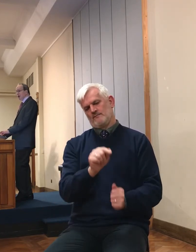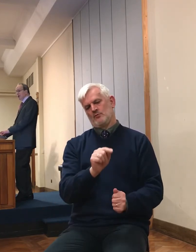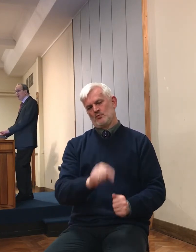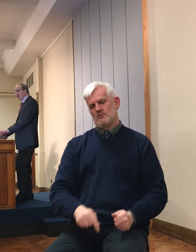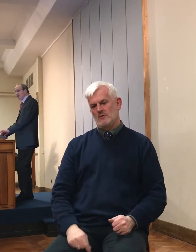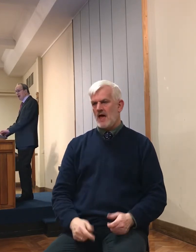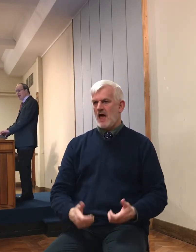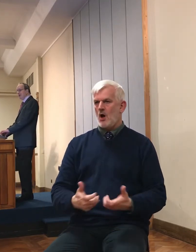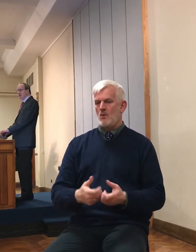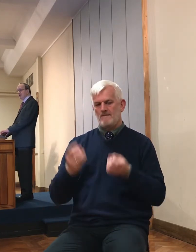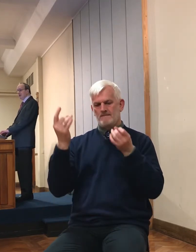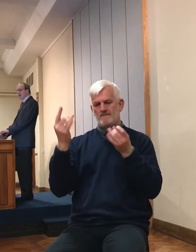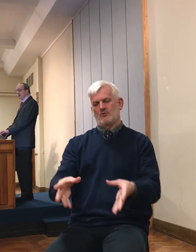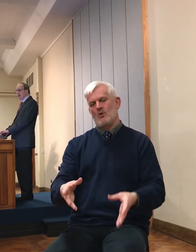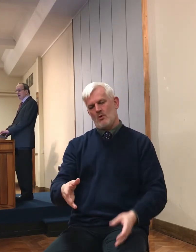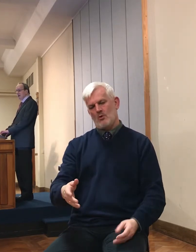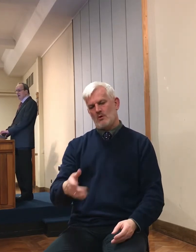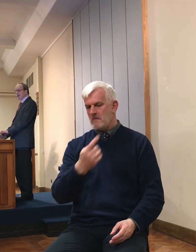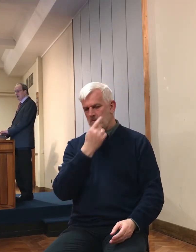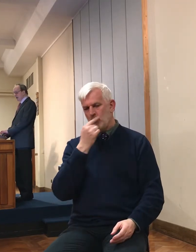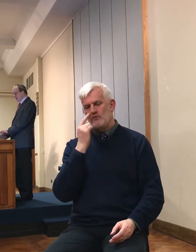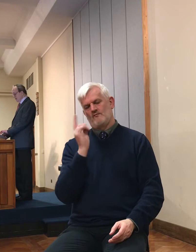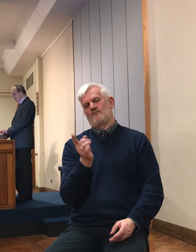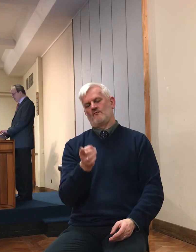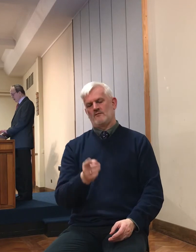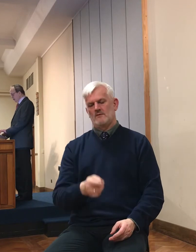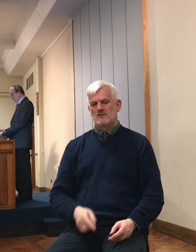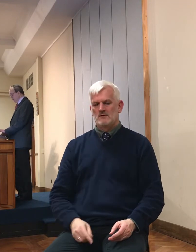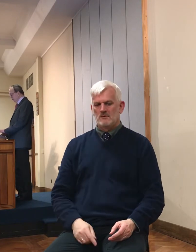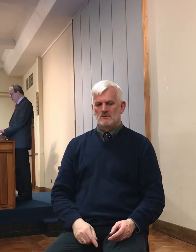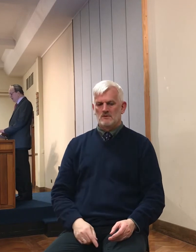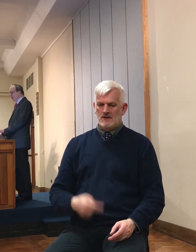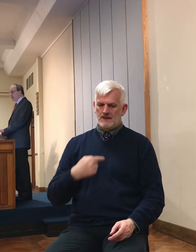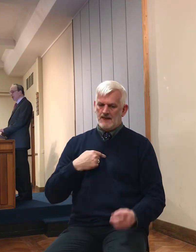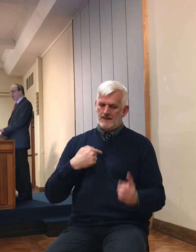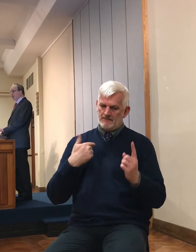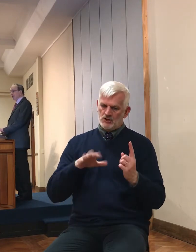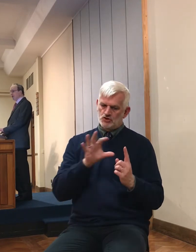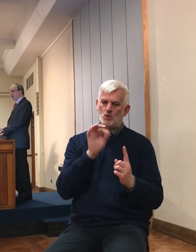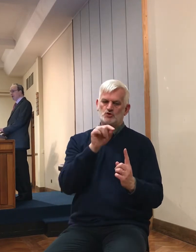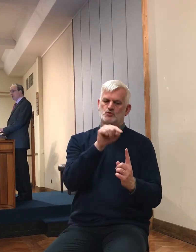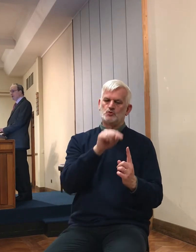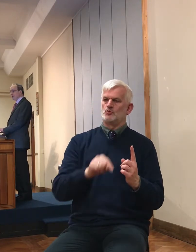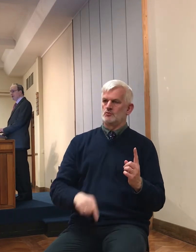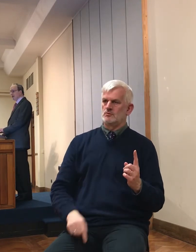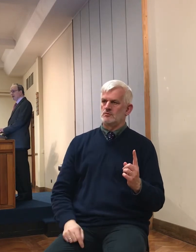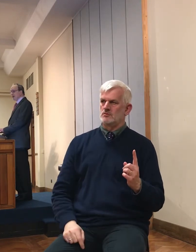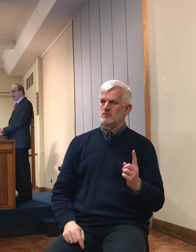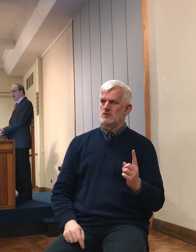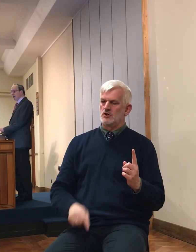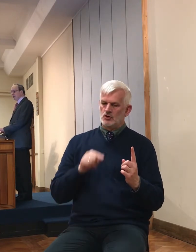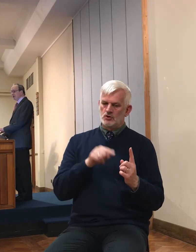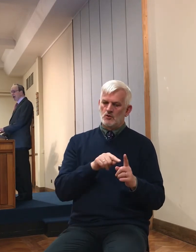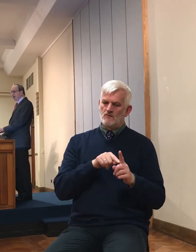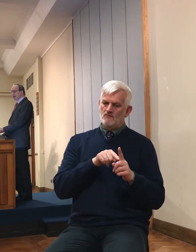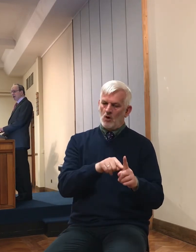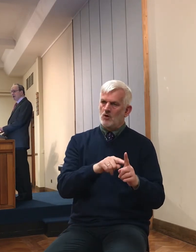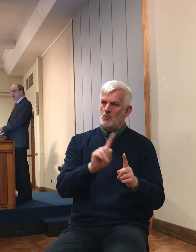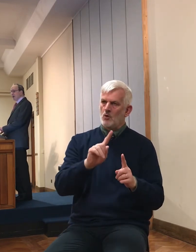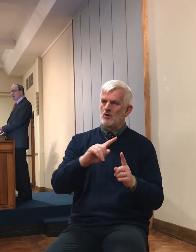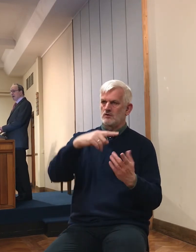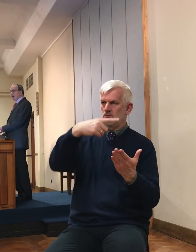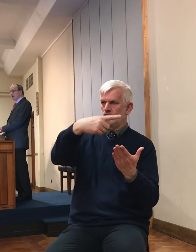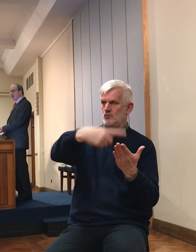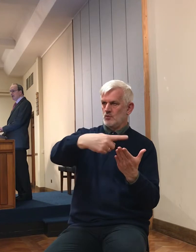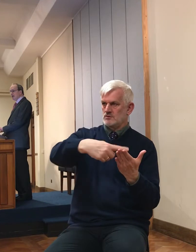that what he's done is in pursuit of an important principle. The protection